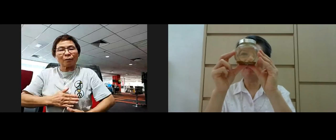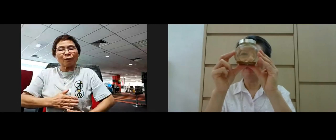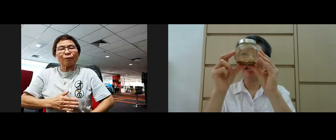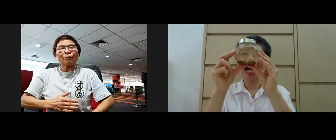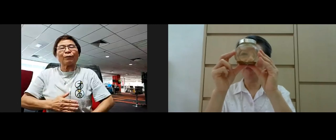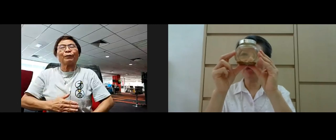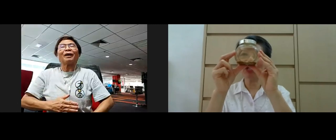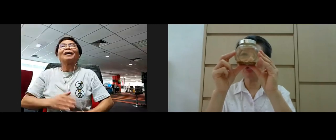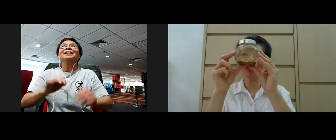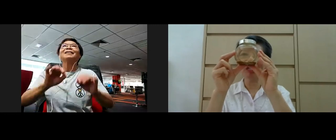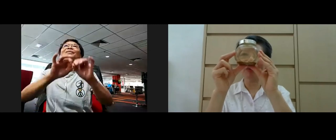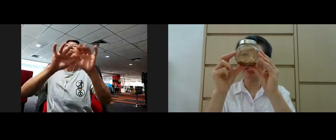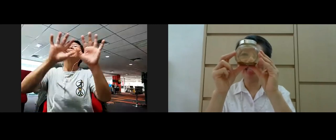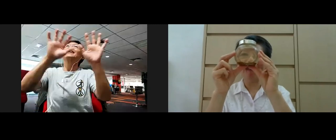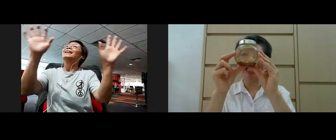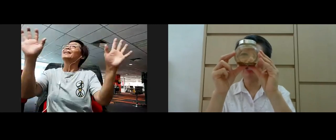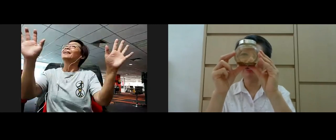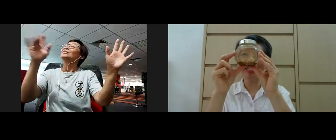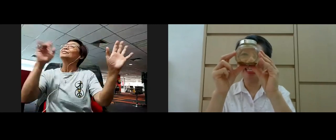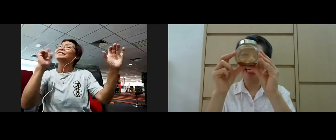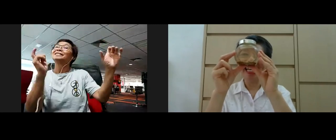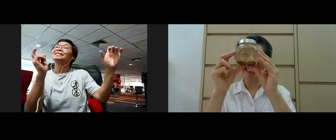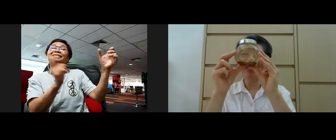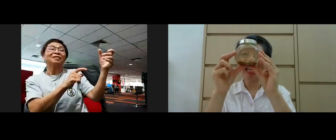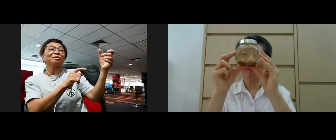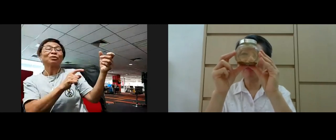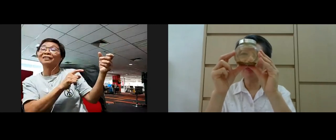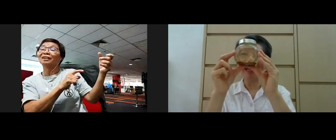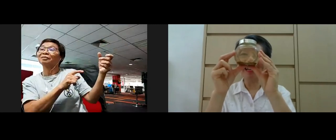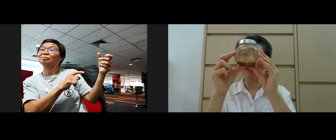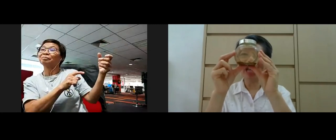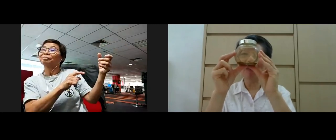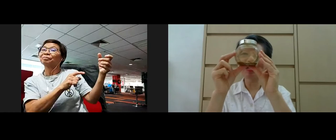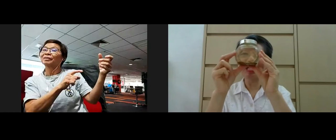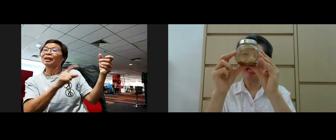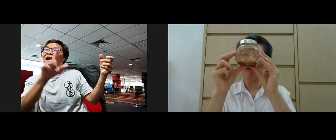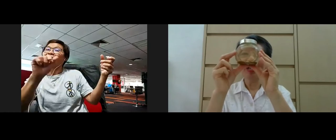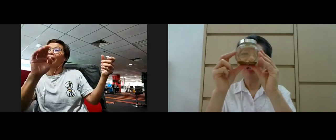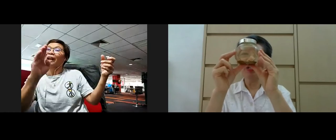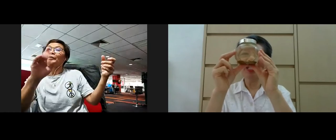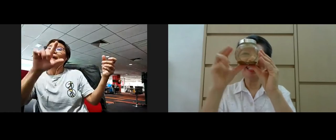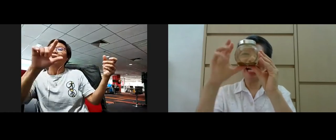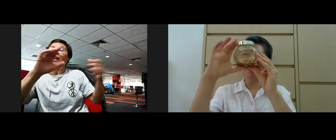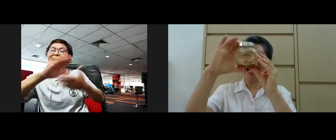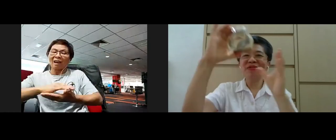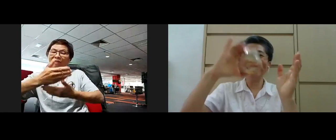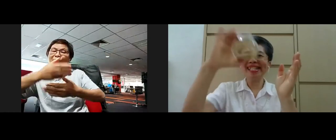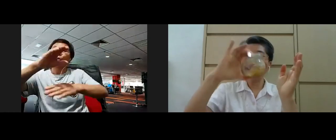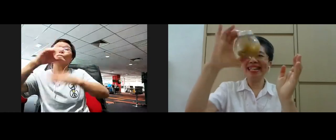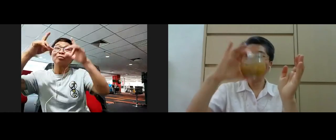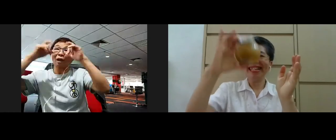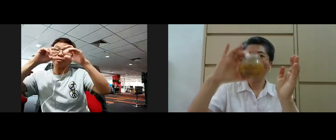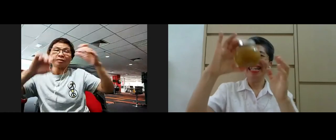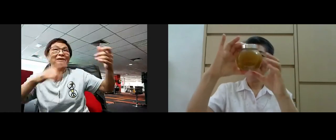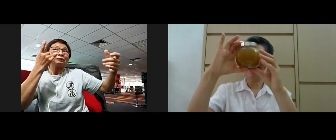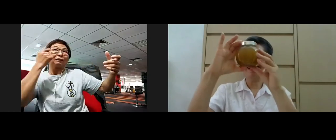clearer yeah I'm looking through this bottle now through the to the laptop camera so just now I couldn't